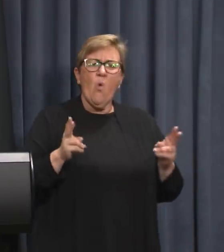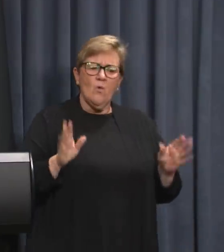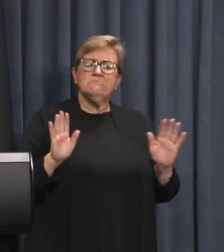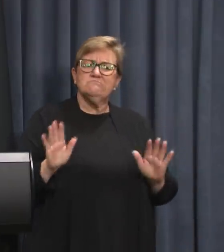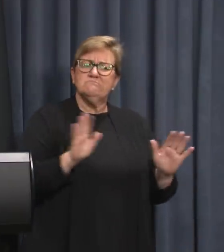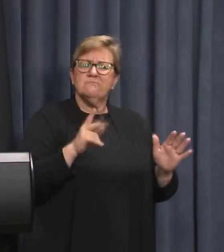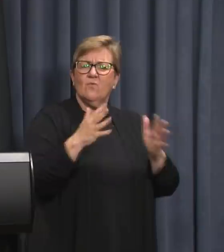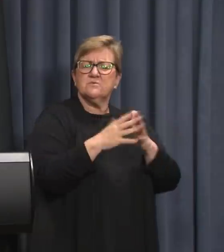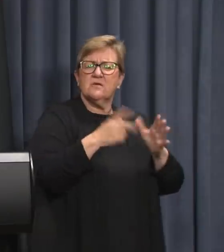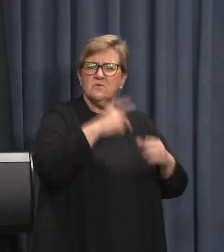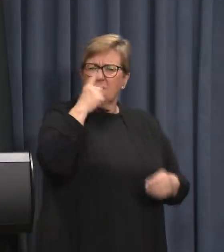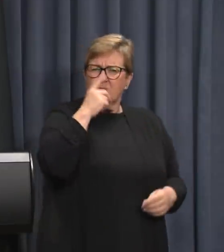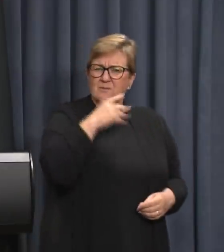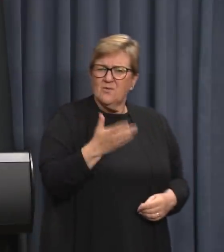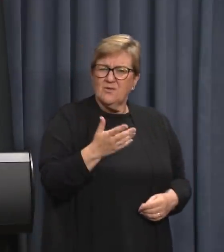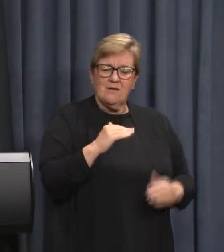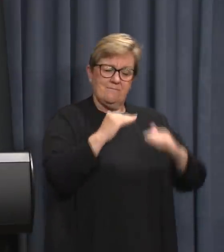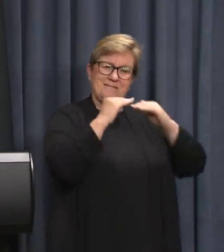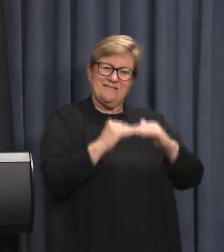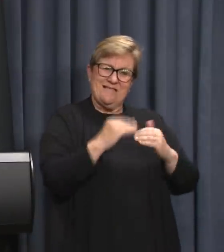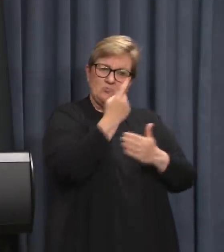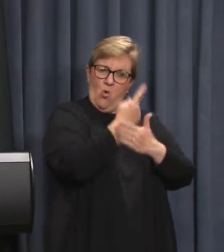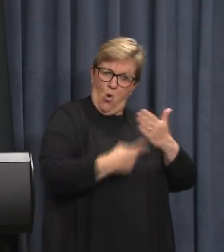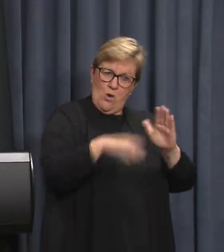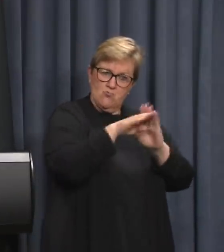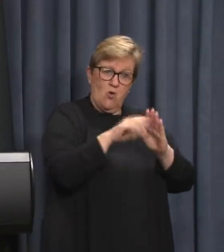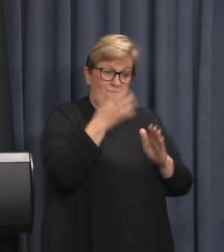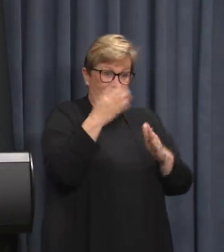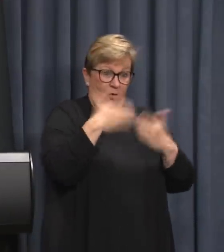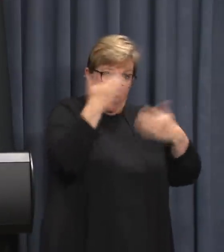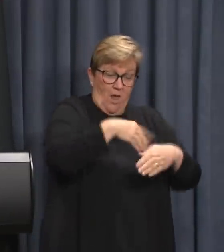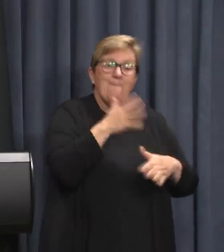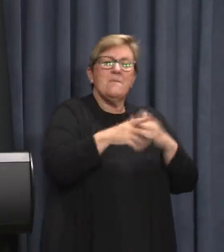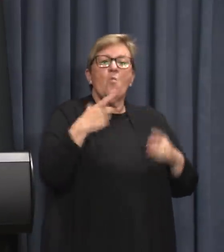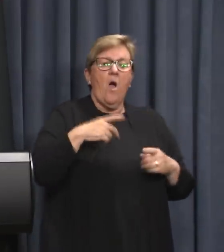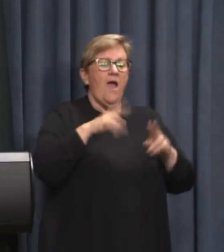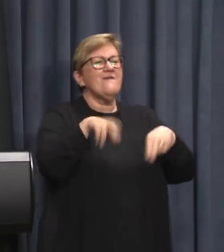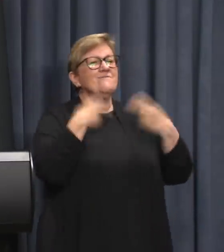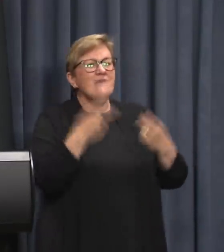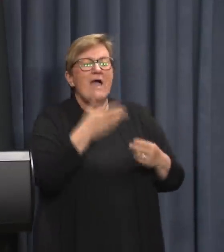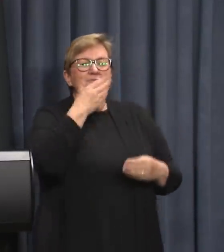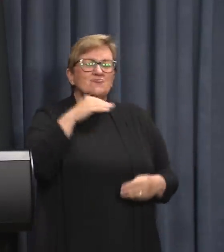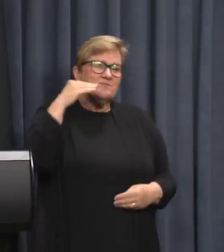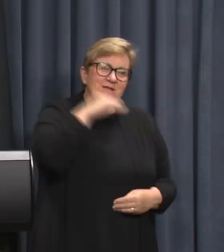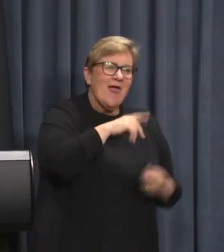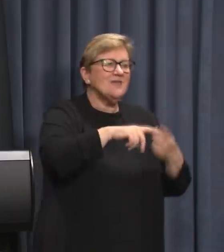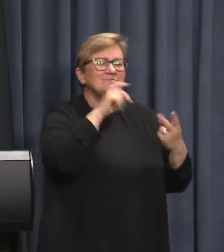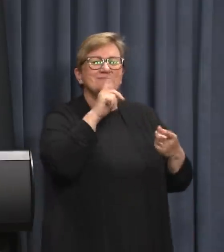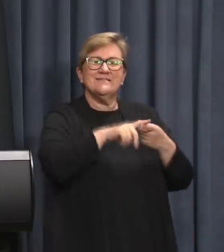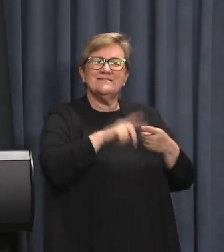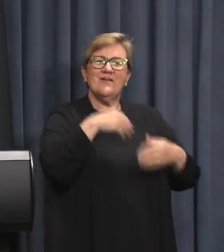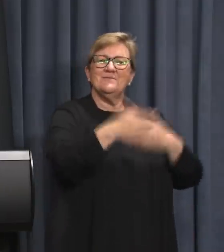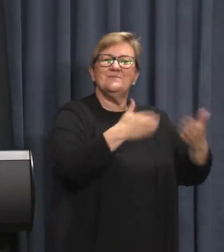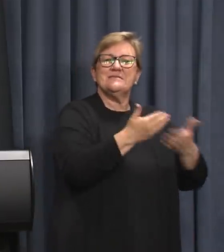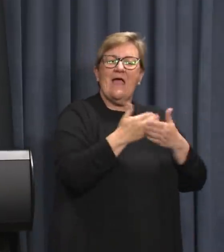for Western Australians. The seated service only rule for the next four nights allows for family Christmas lunches and dinners to continue safely